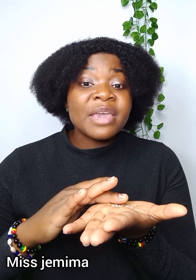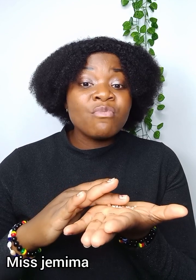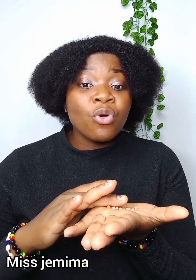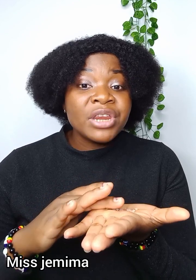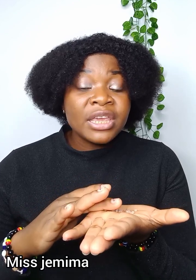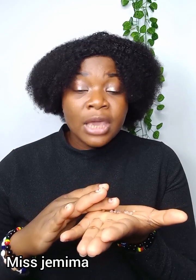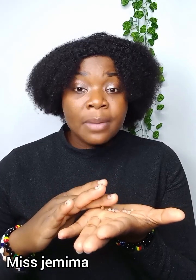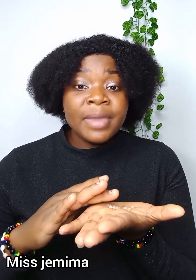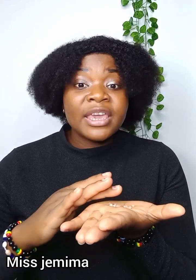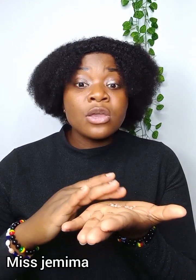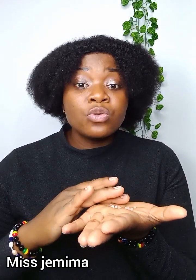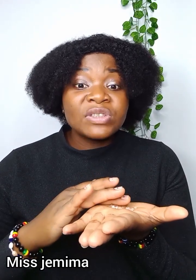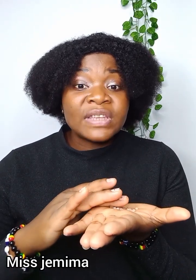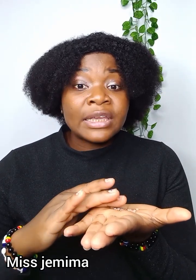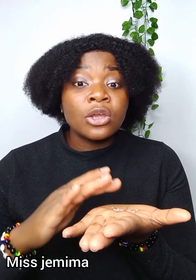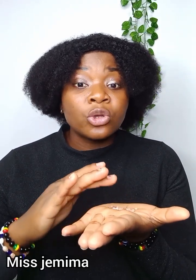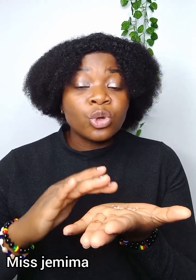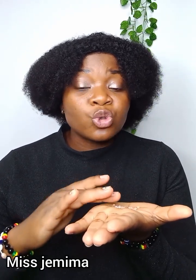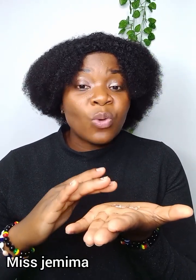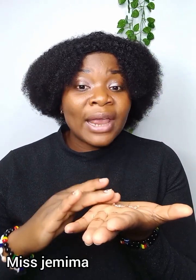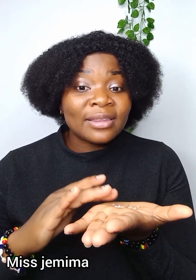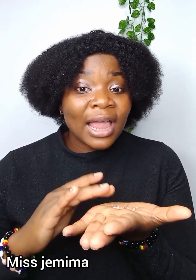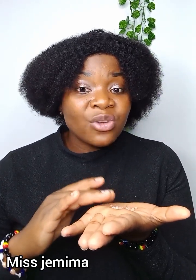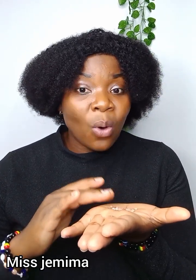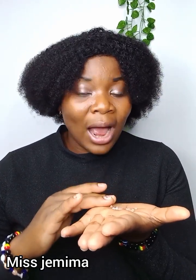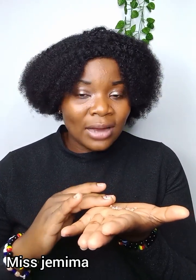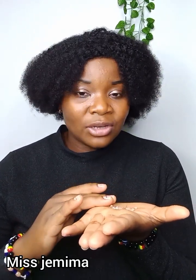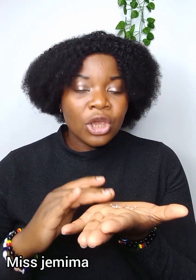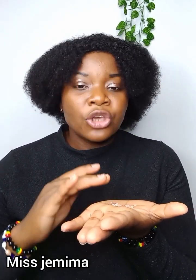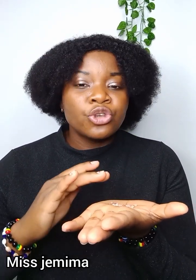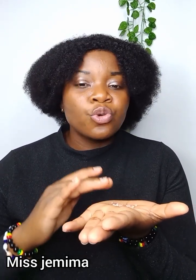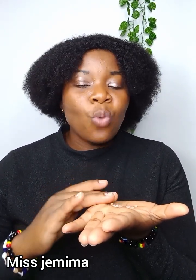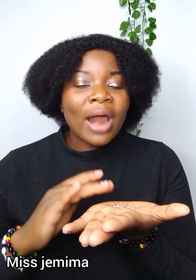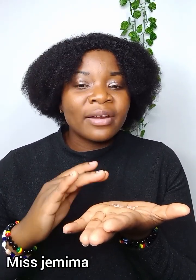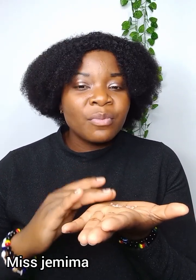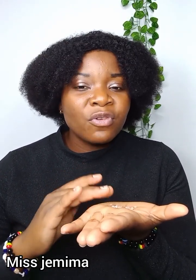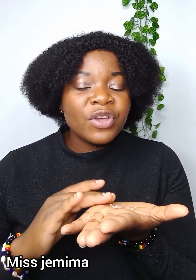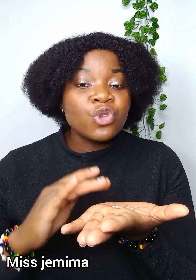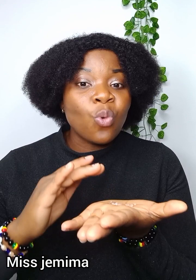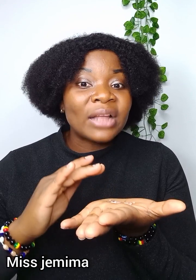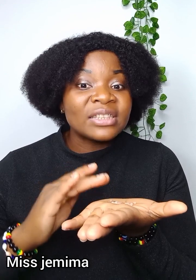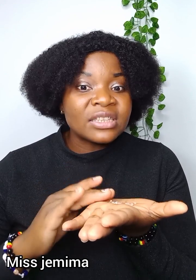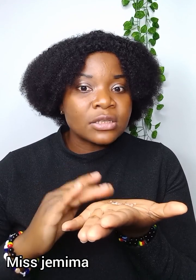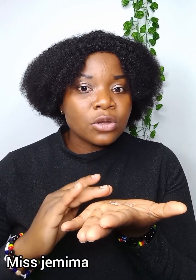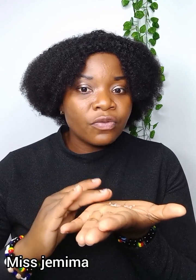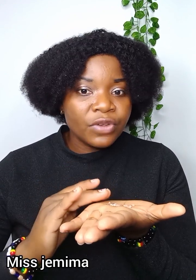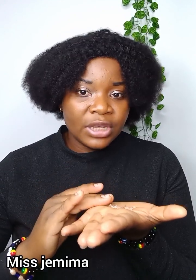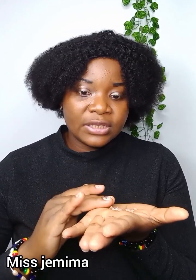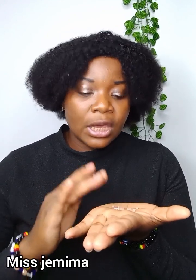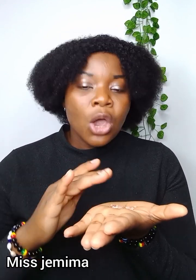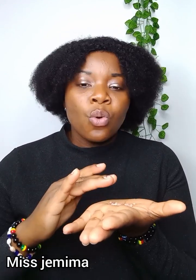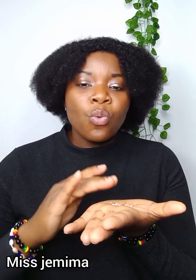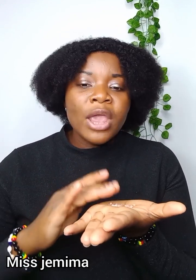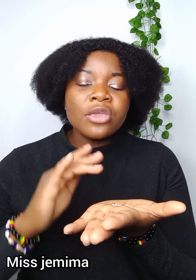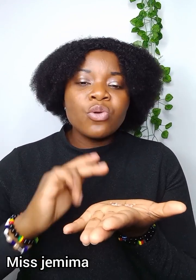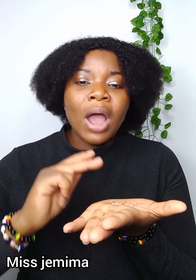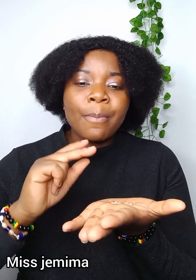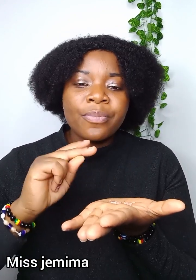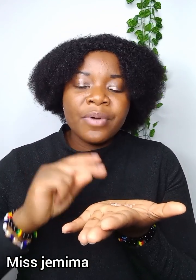money making good thing not to enter your hand you are removing you are dissolving it when you have great